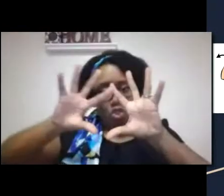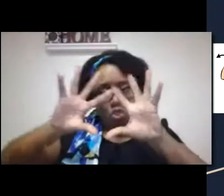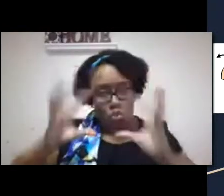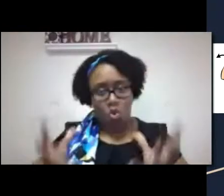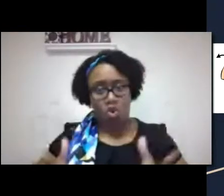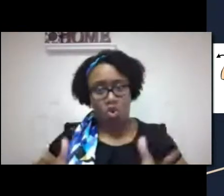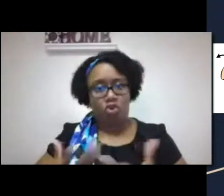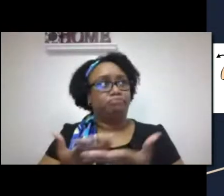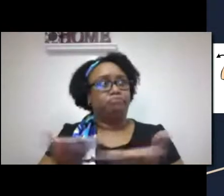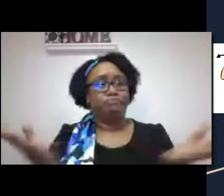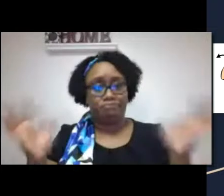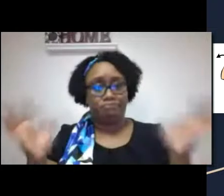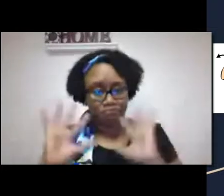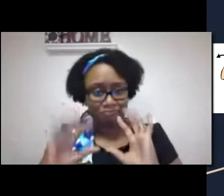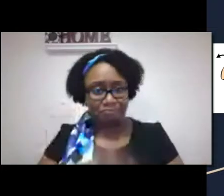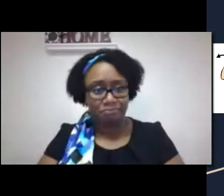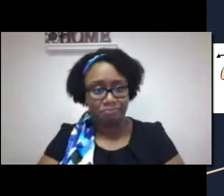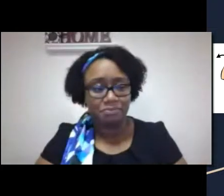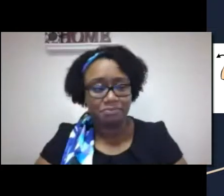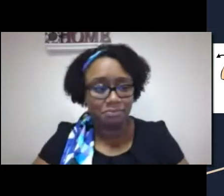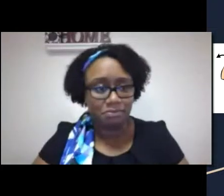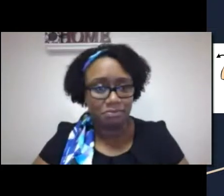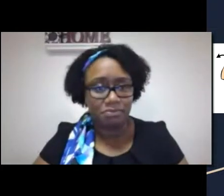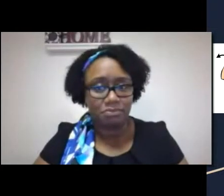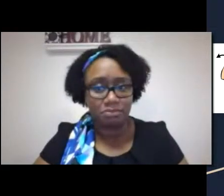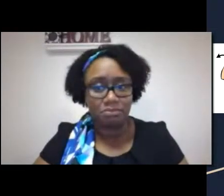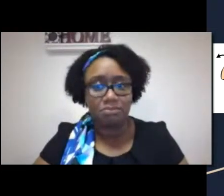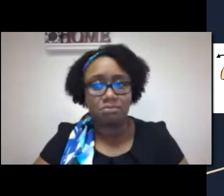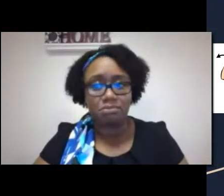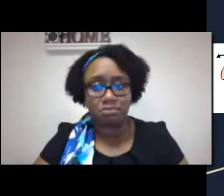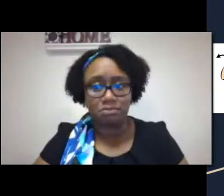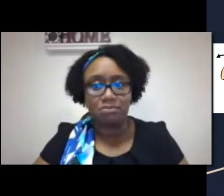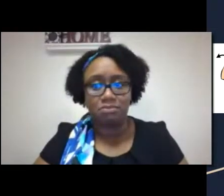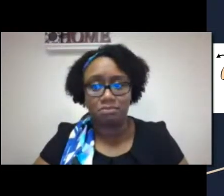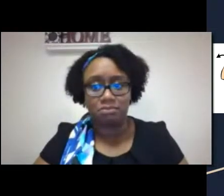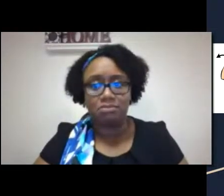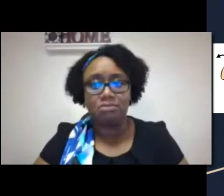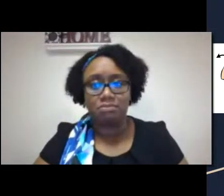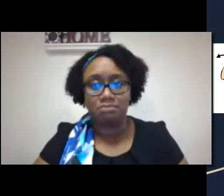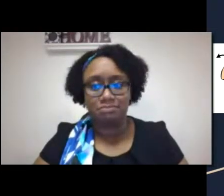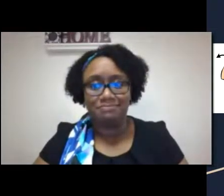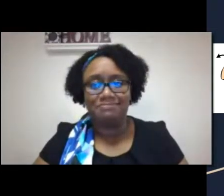of the brain to receive that information of the world around it.